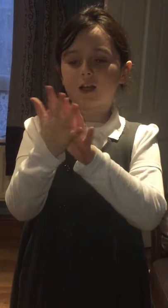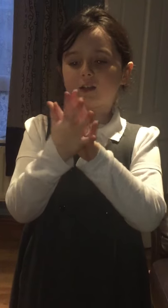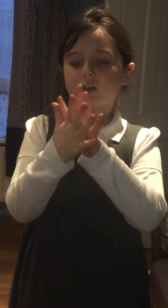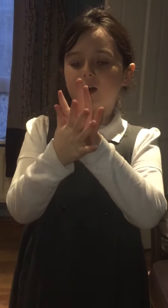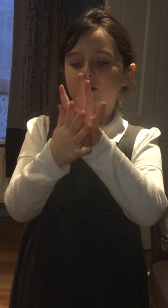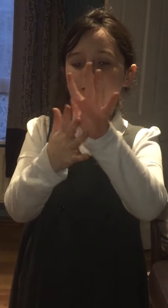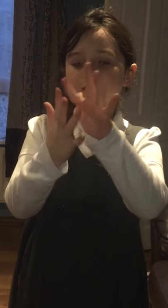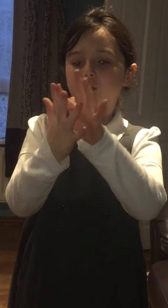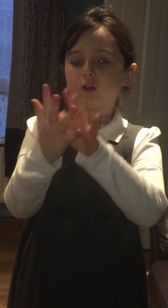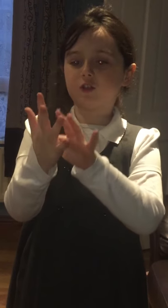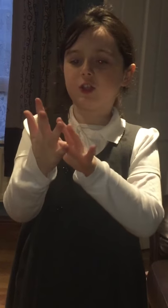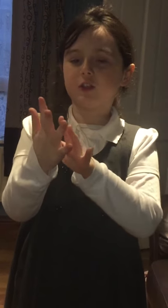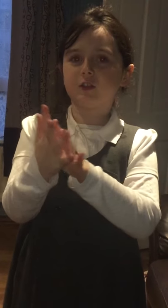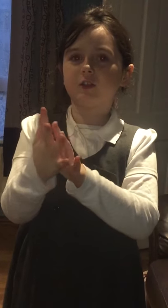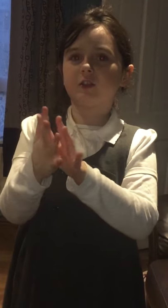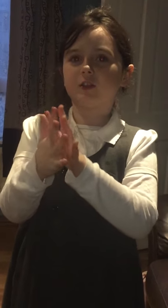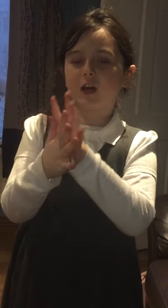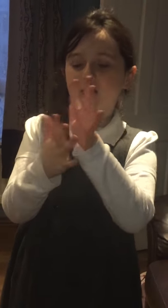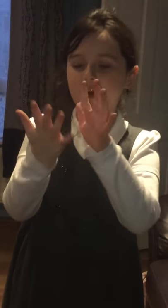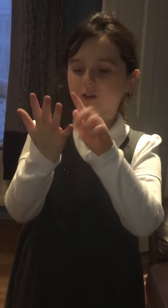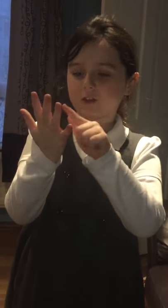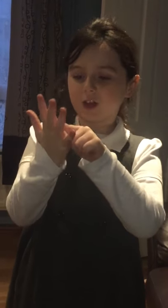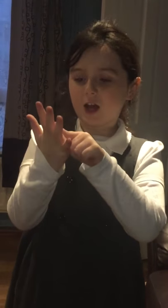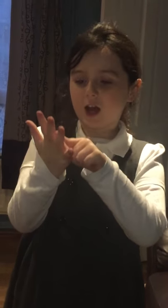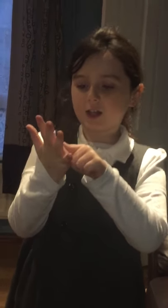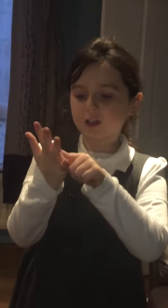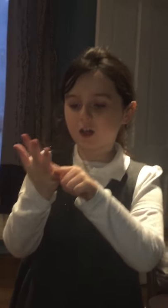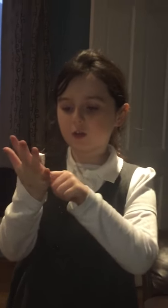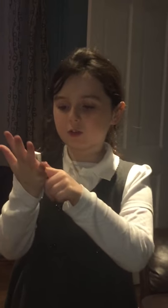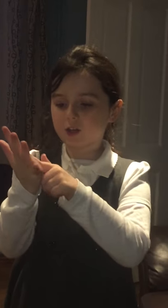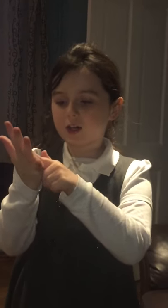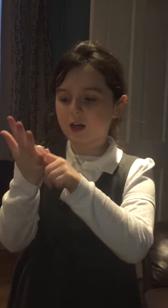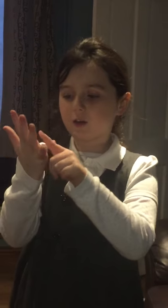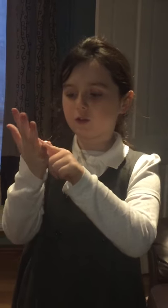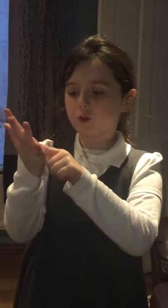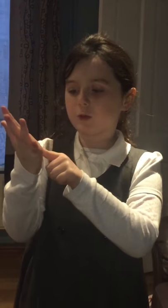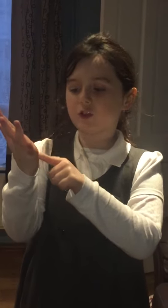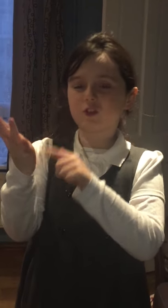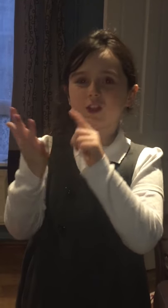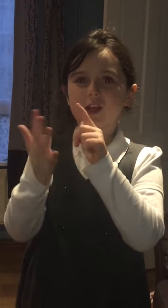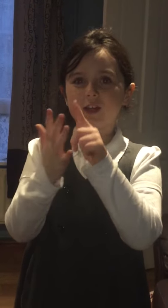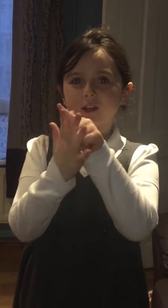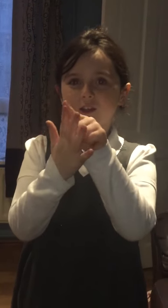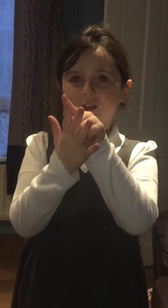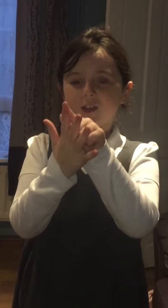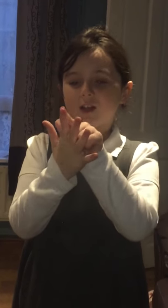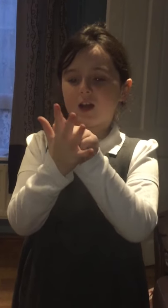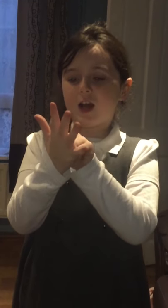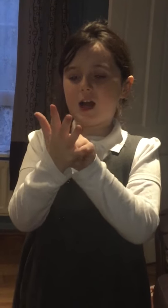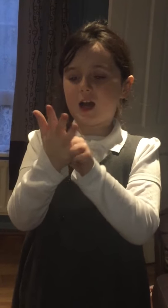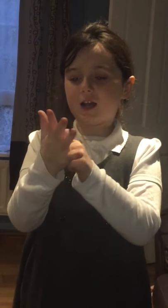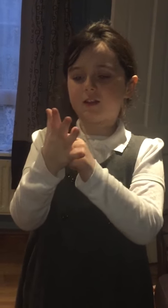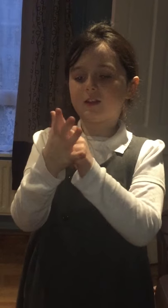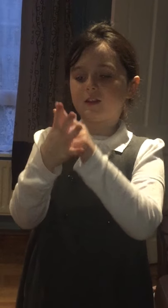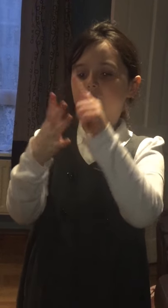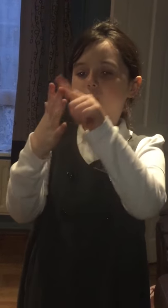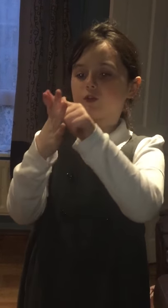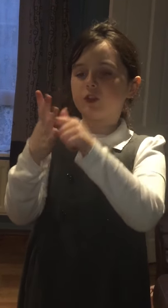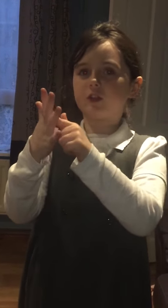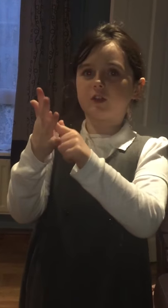So this is what Jesus is in sign language. And in the old sign language it will be just this. And this is what Jesus